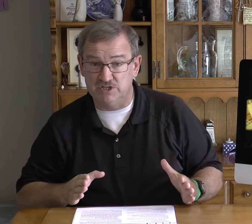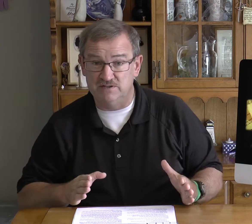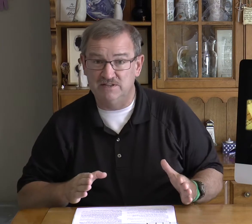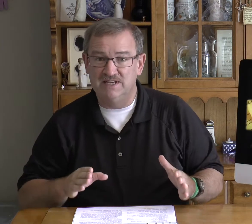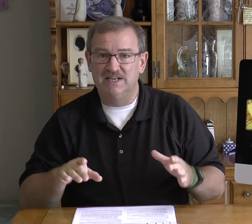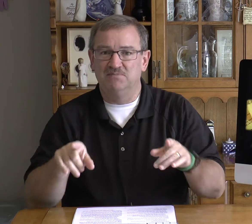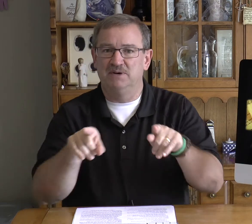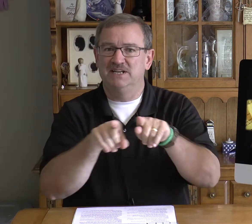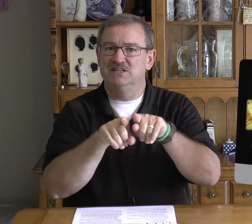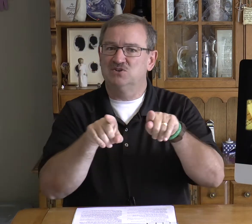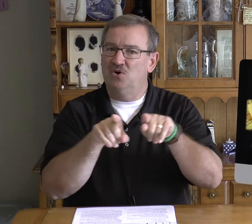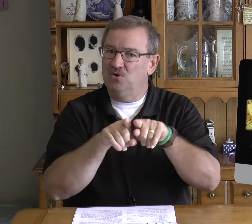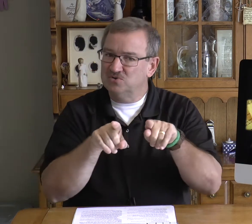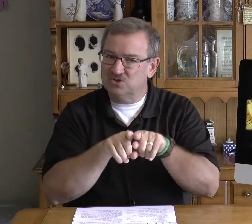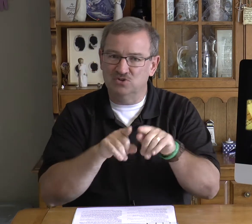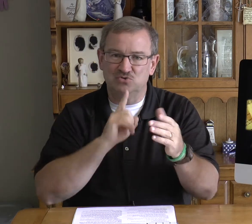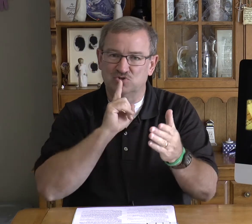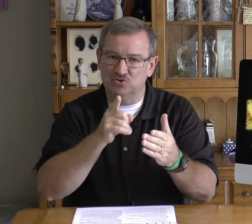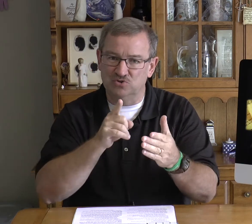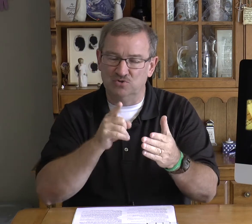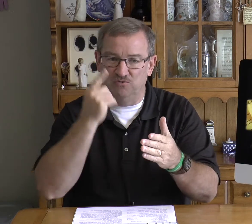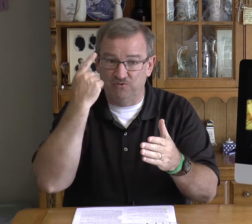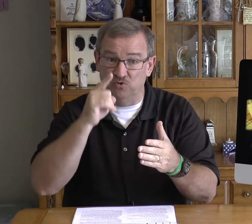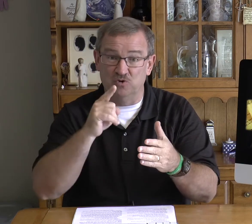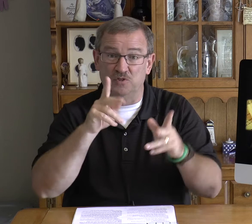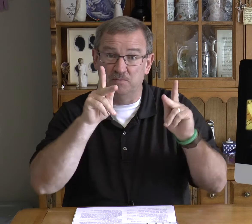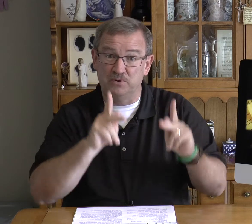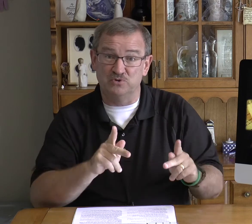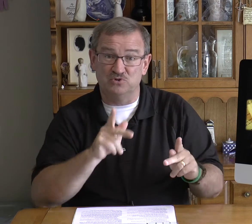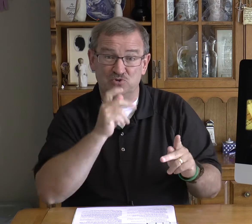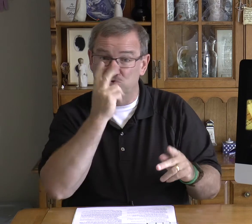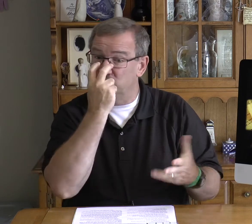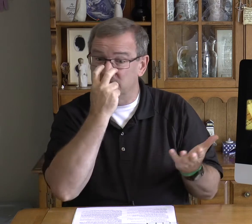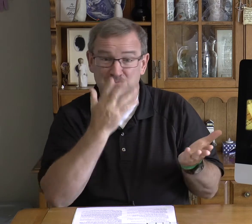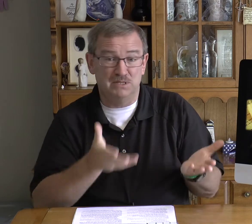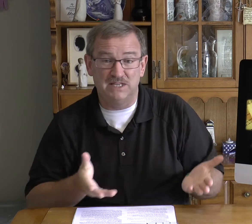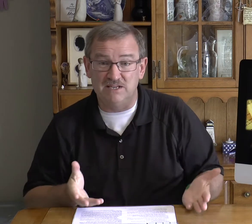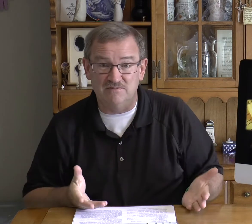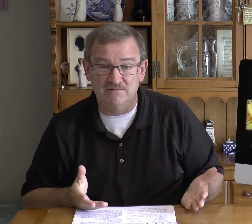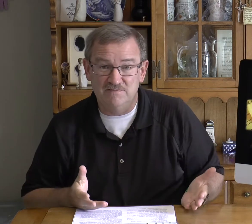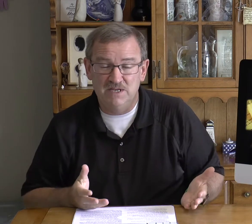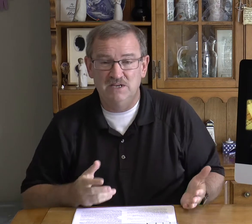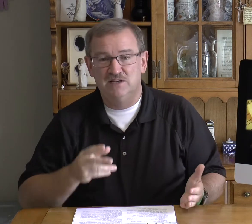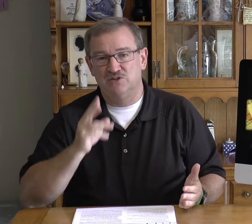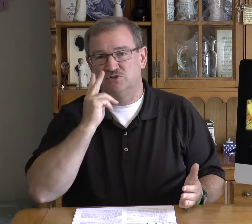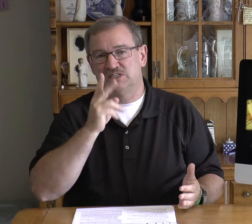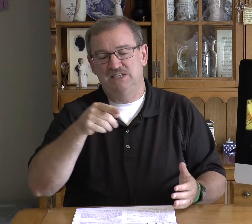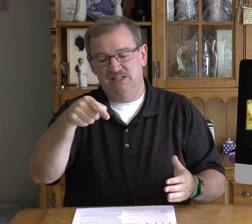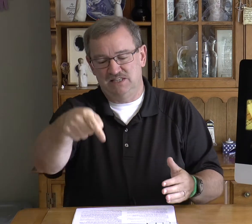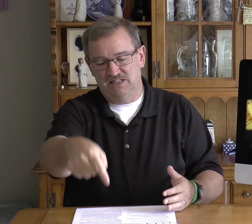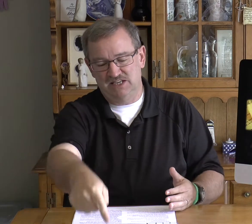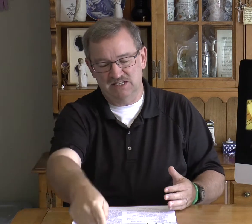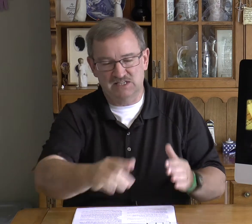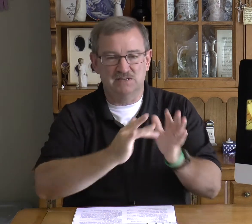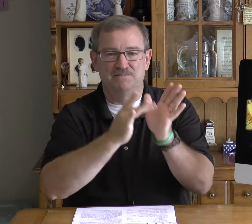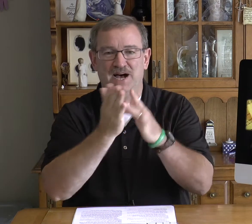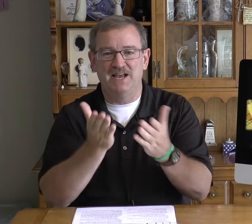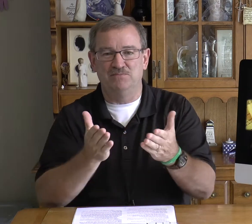but it is also true for the person who doesn't believe you see this Bible